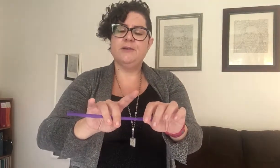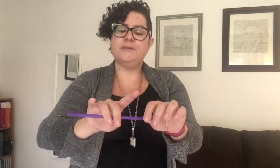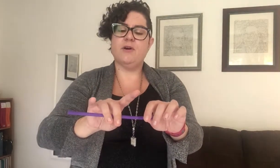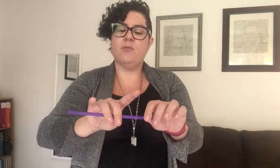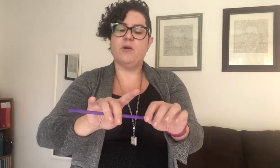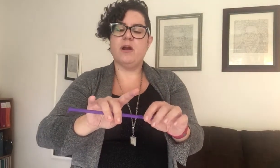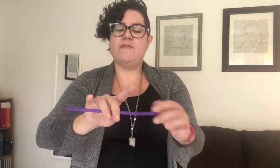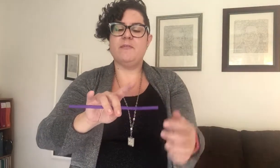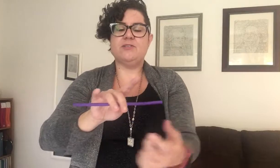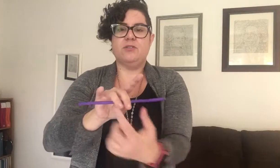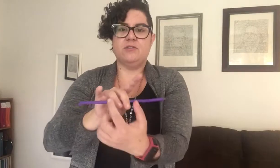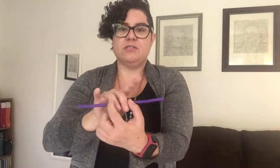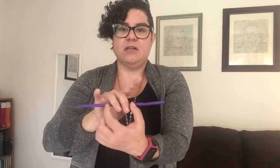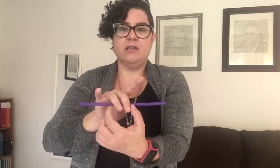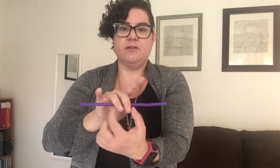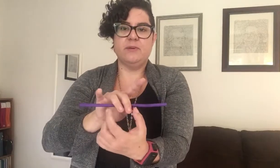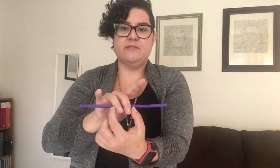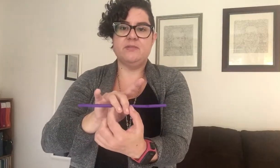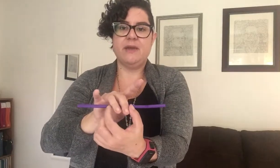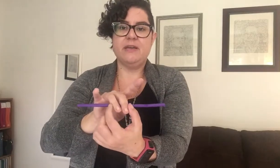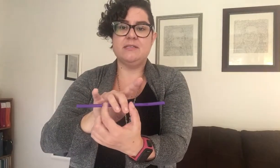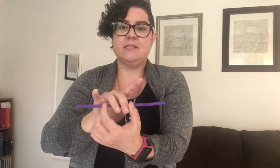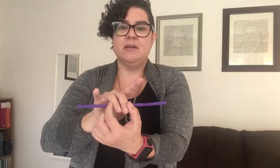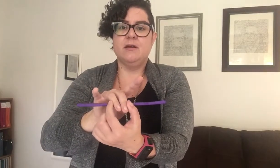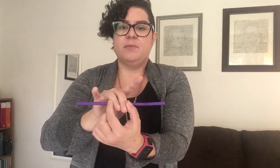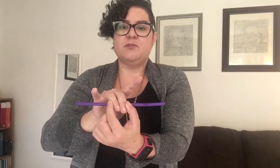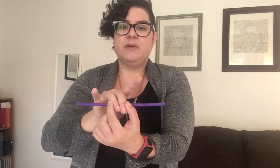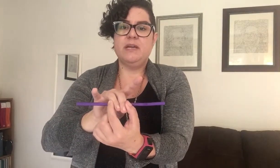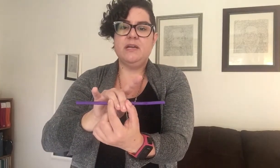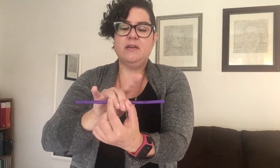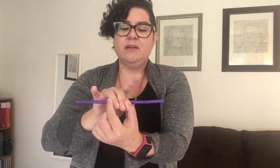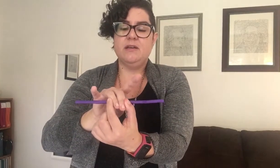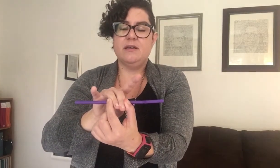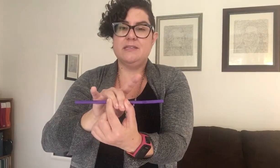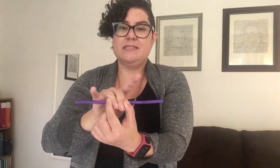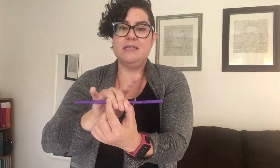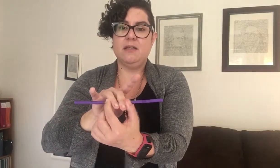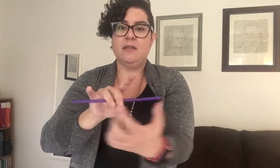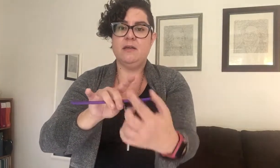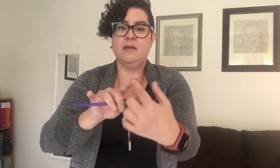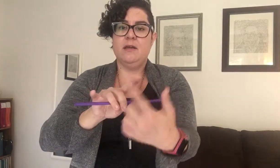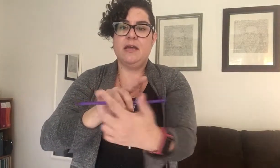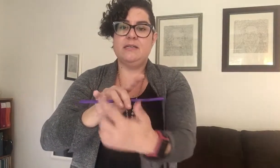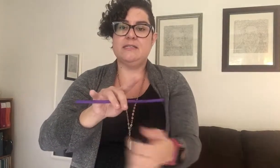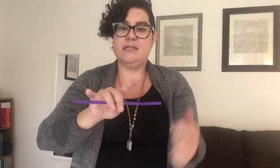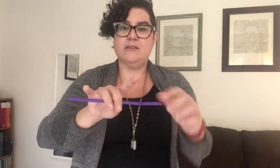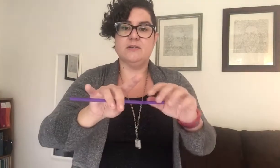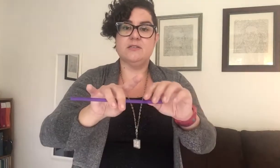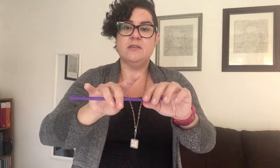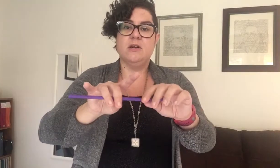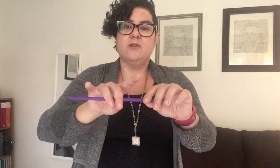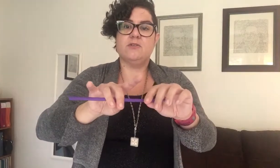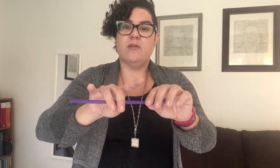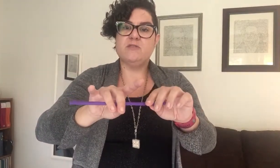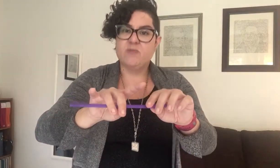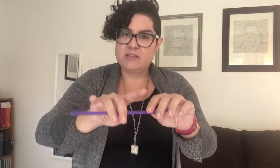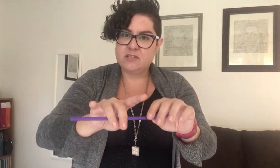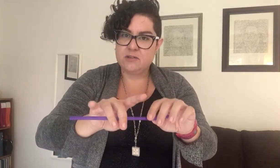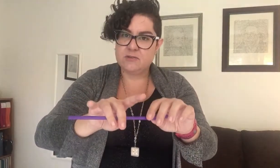So we're going to have to make sure that there's a little bit of space between his teeth and his ears. So let's rest those